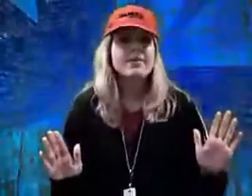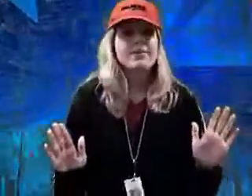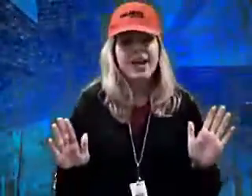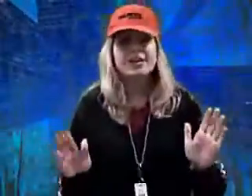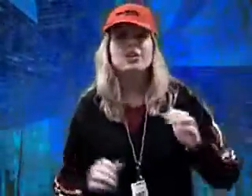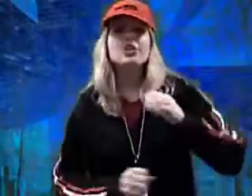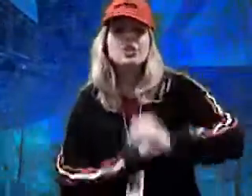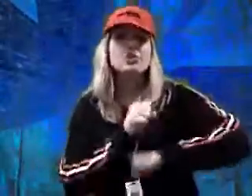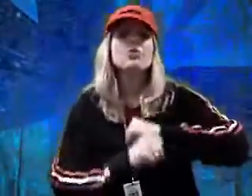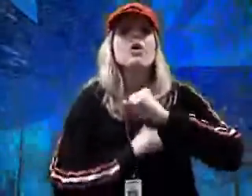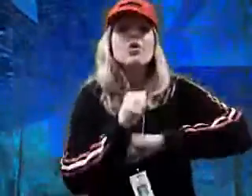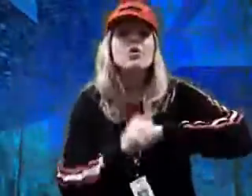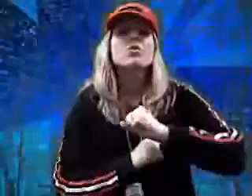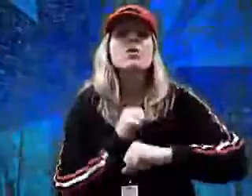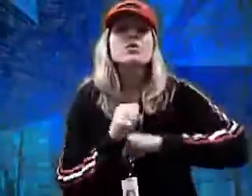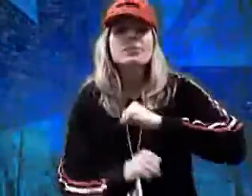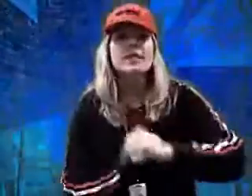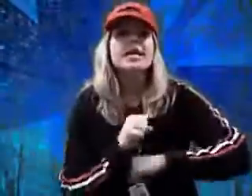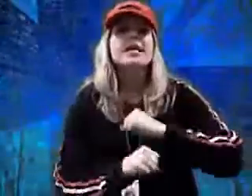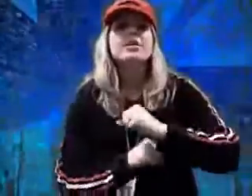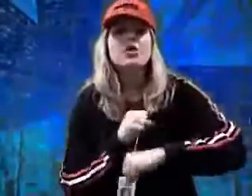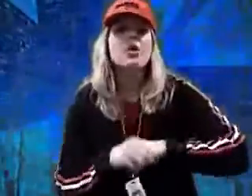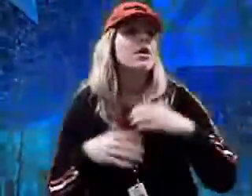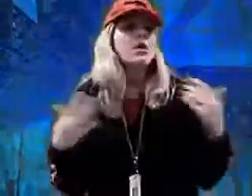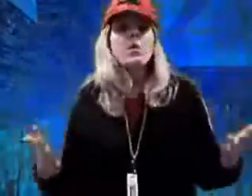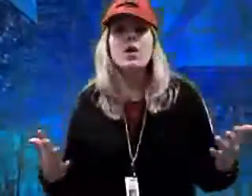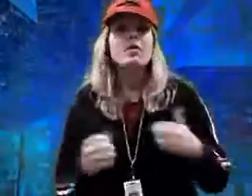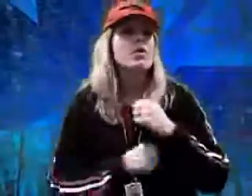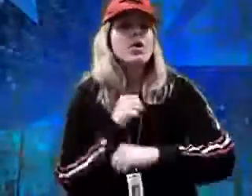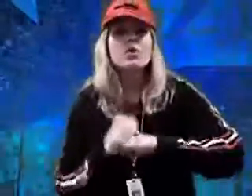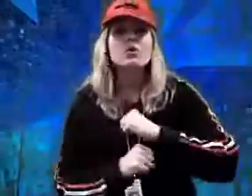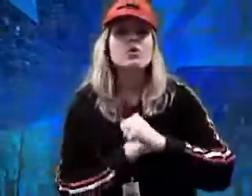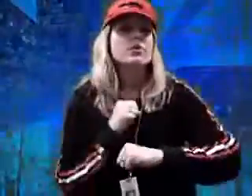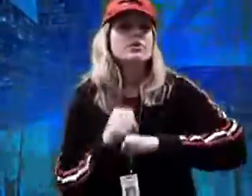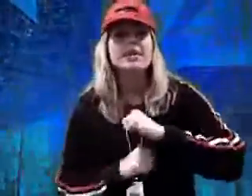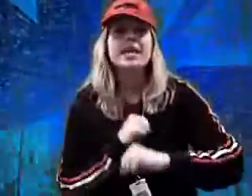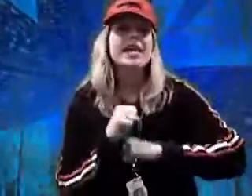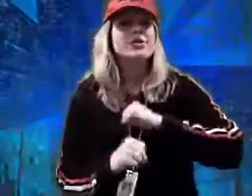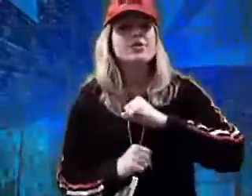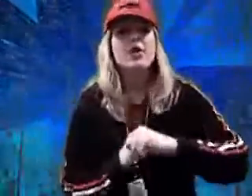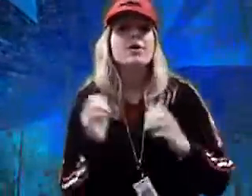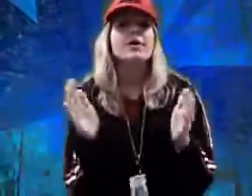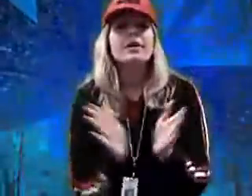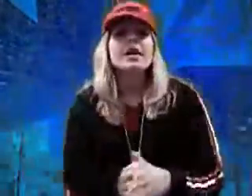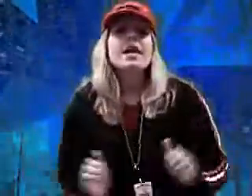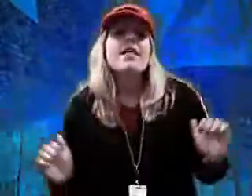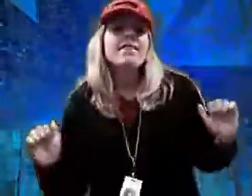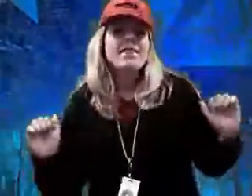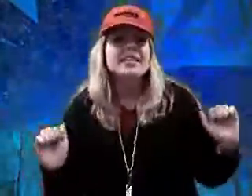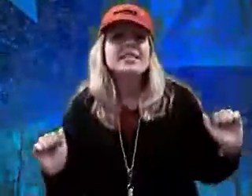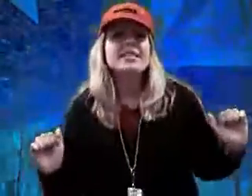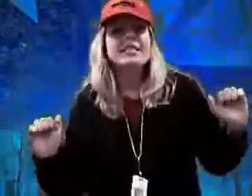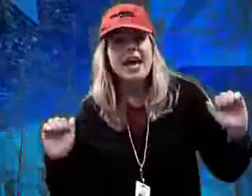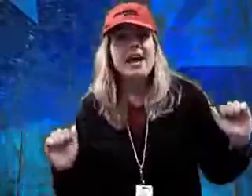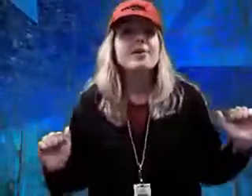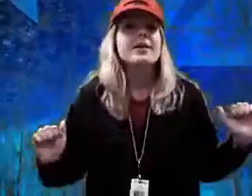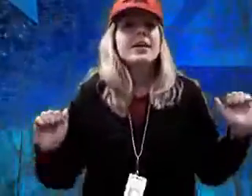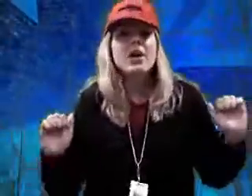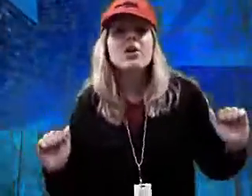top heavy fraction, you roll, those big heads roll. What roll, those big heads roll. This is how